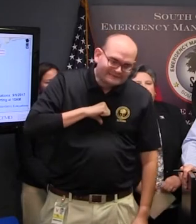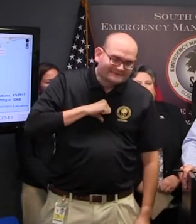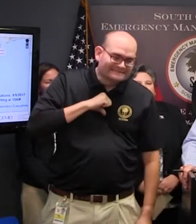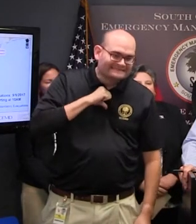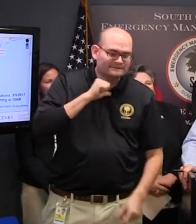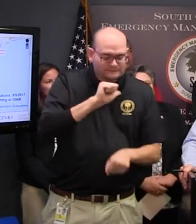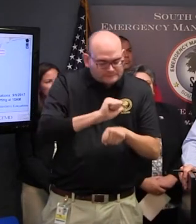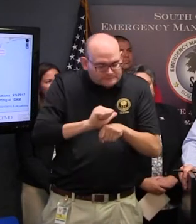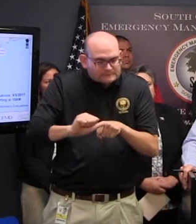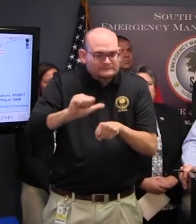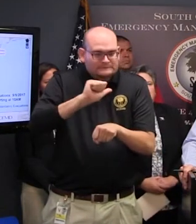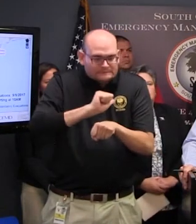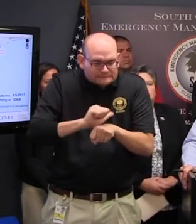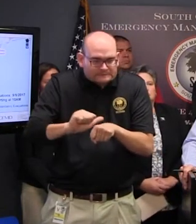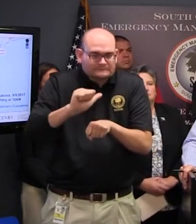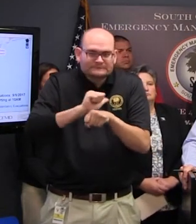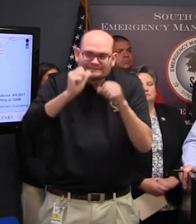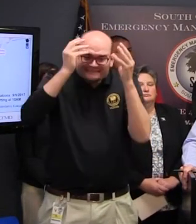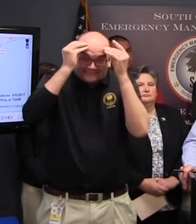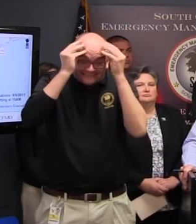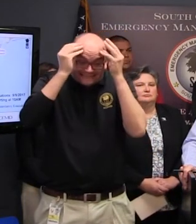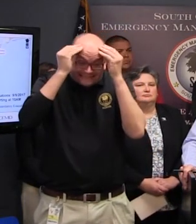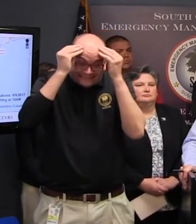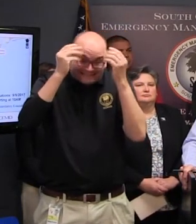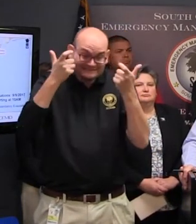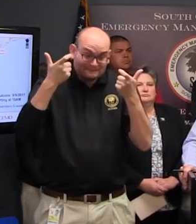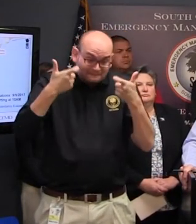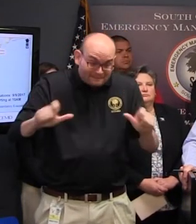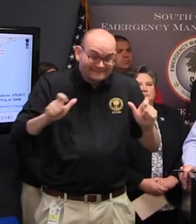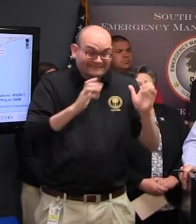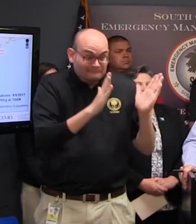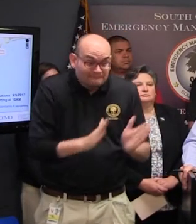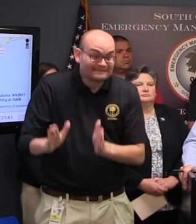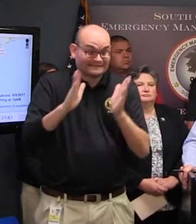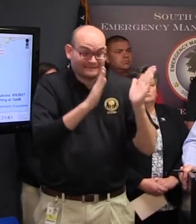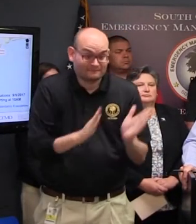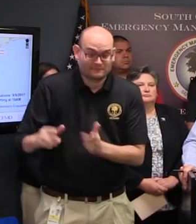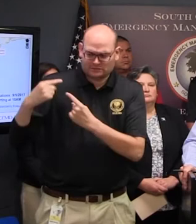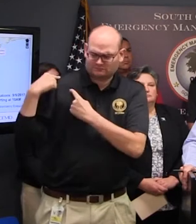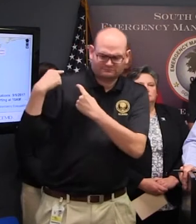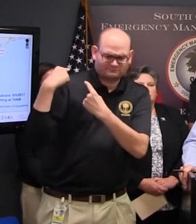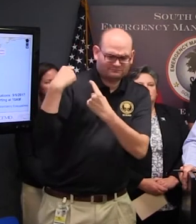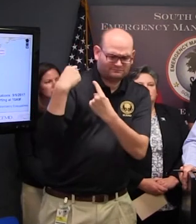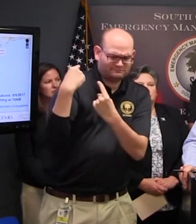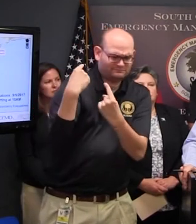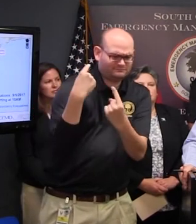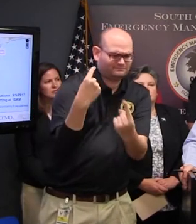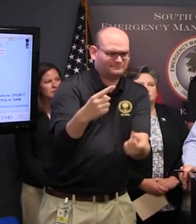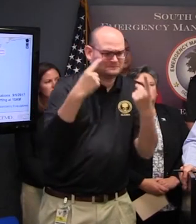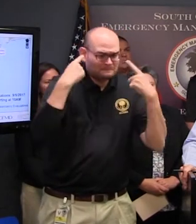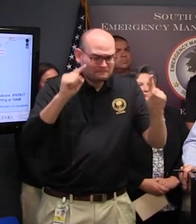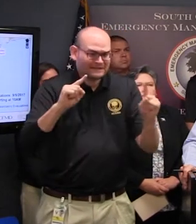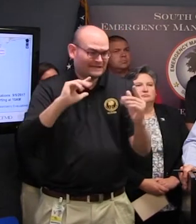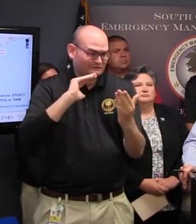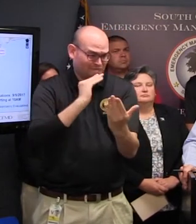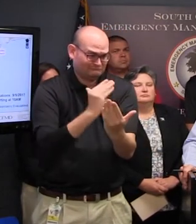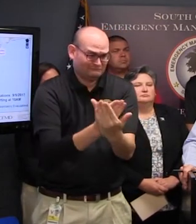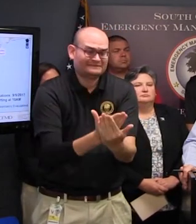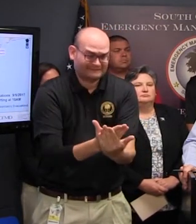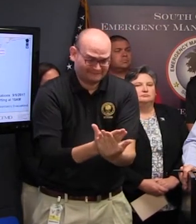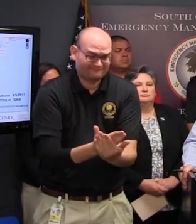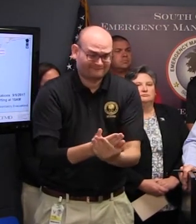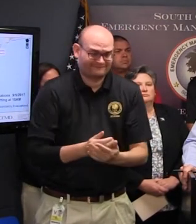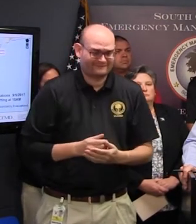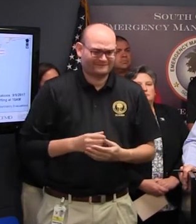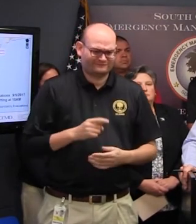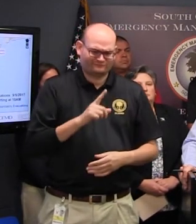a grand plan that so far is working extremely well and a lot of thought